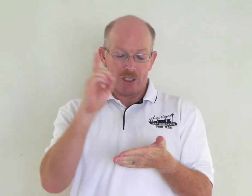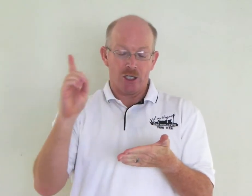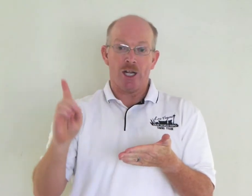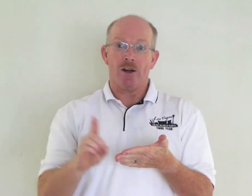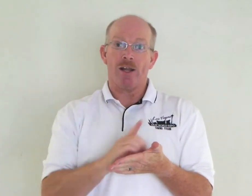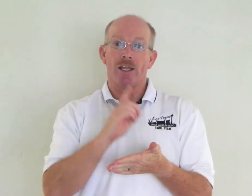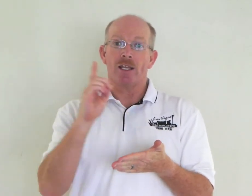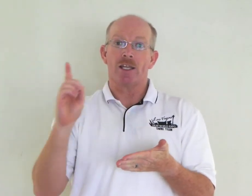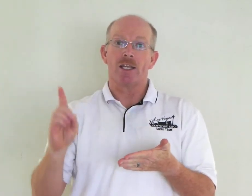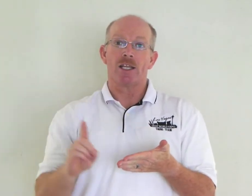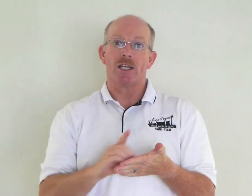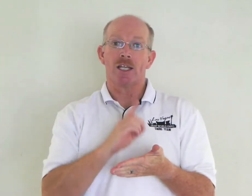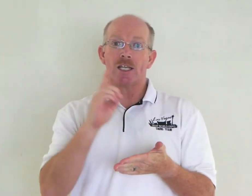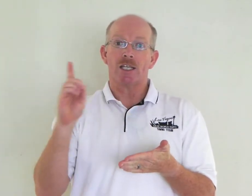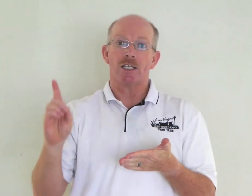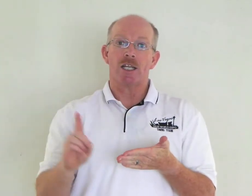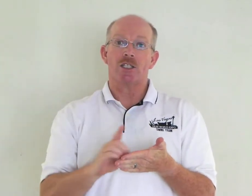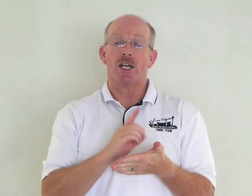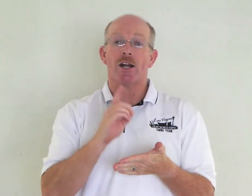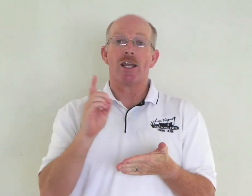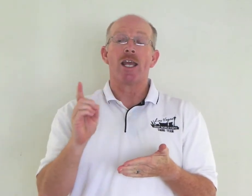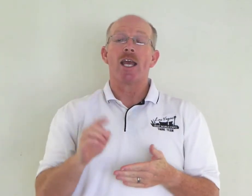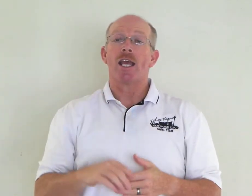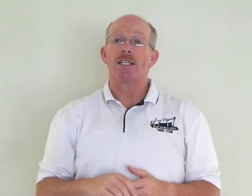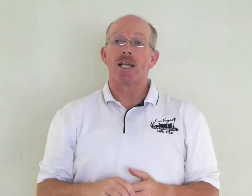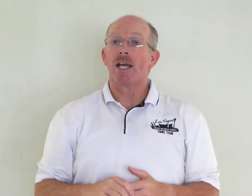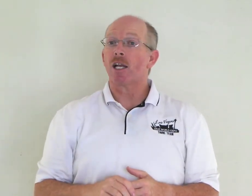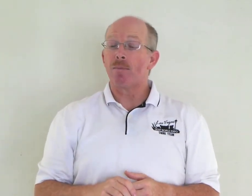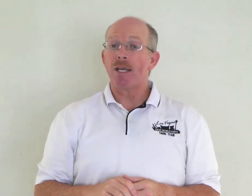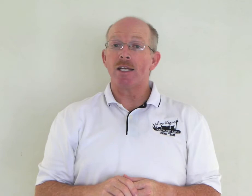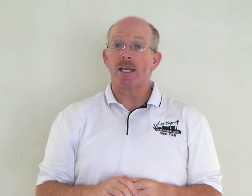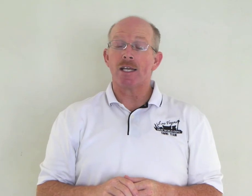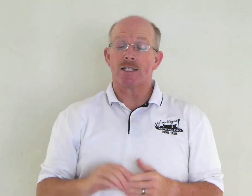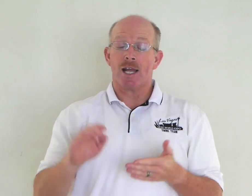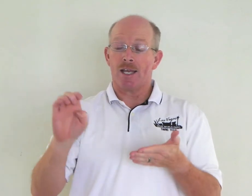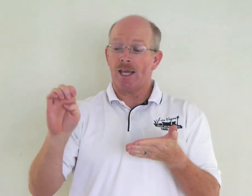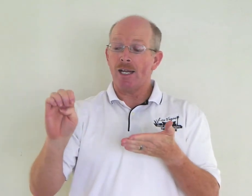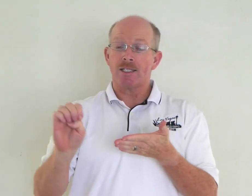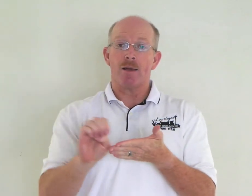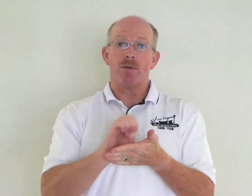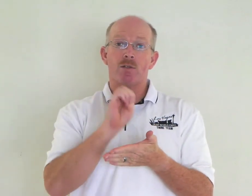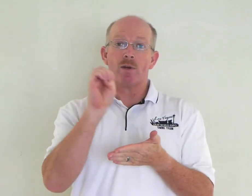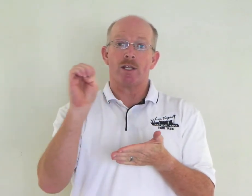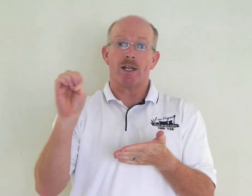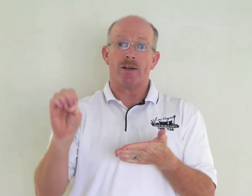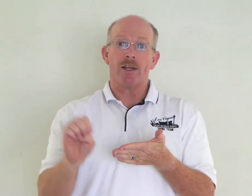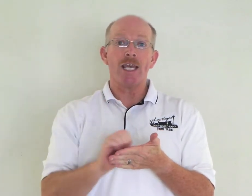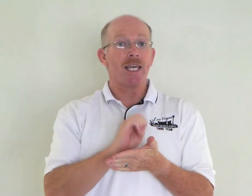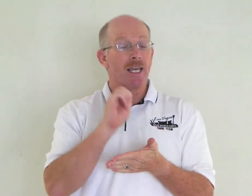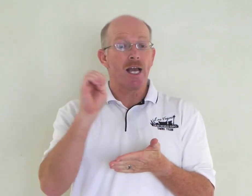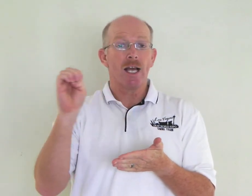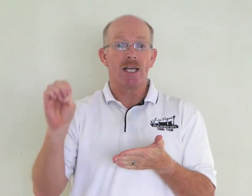Dictionary. Dictionary. Encyclopedia is like that except it's with the letter E. Dictionary.